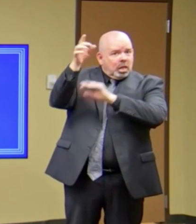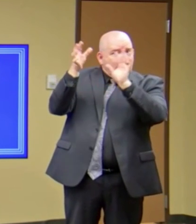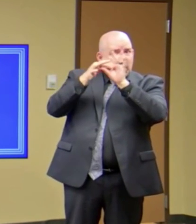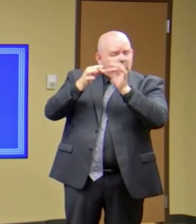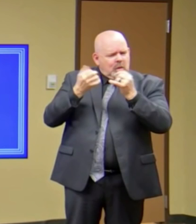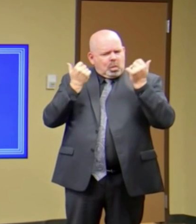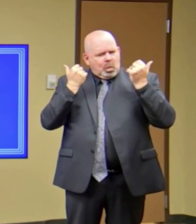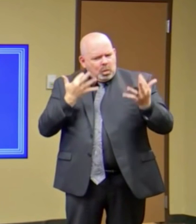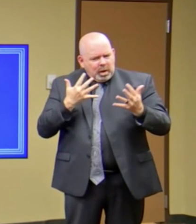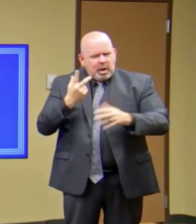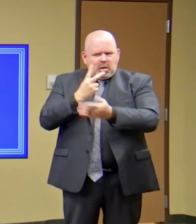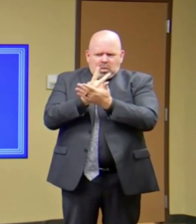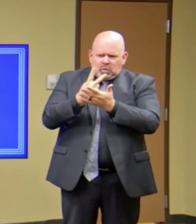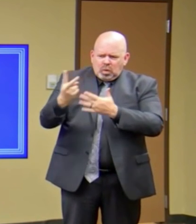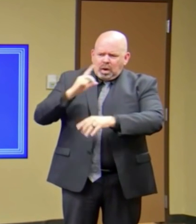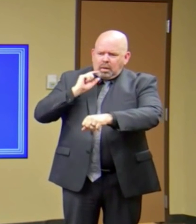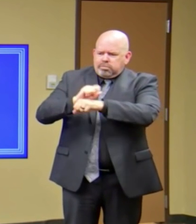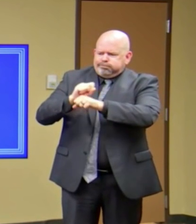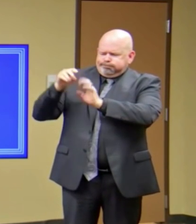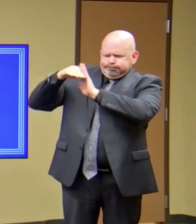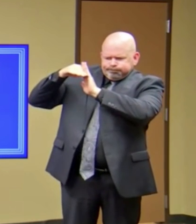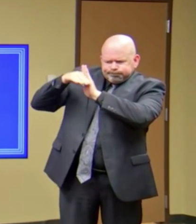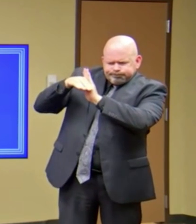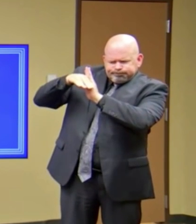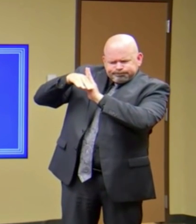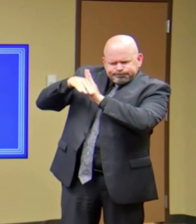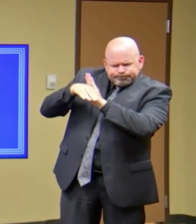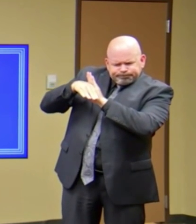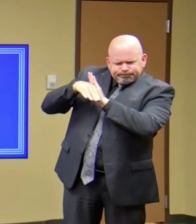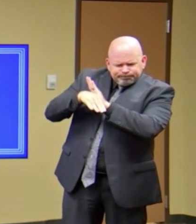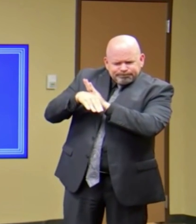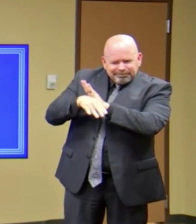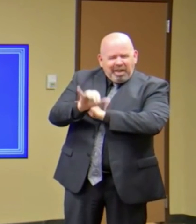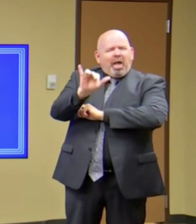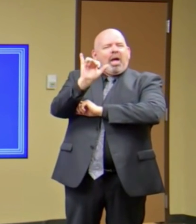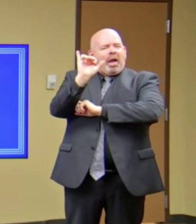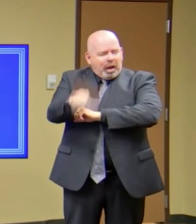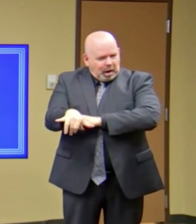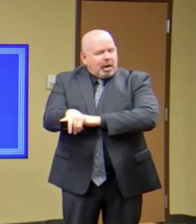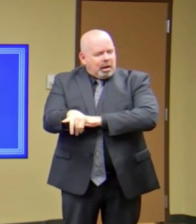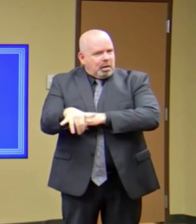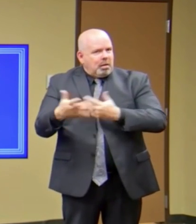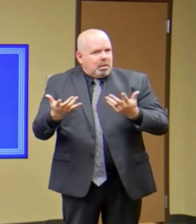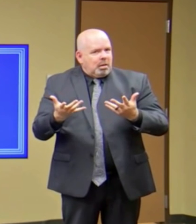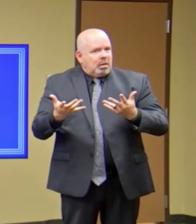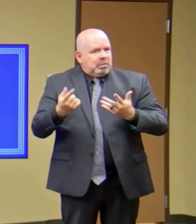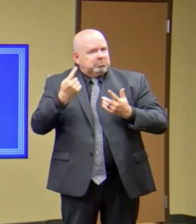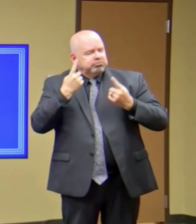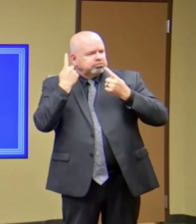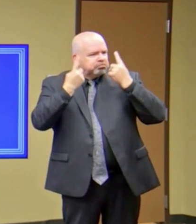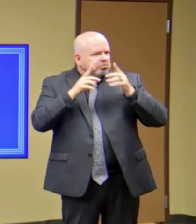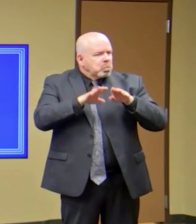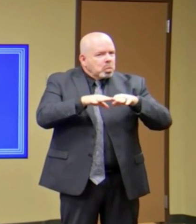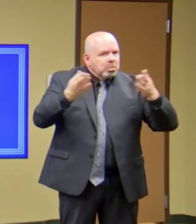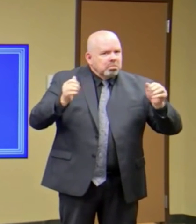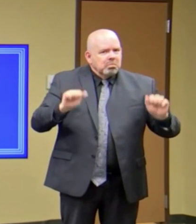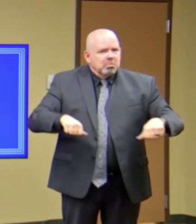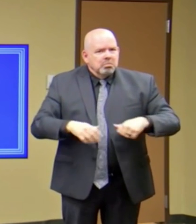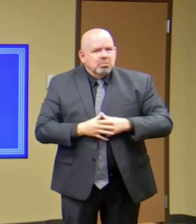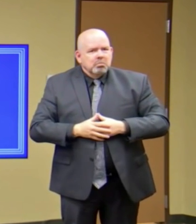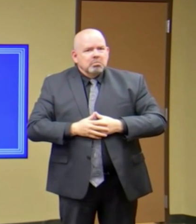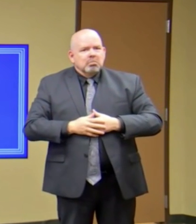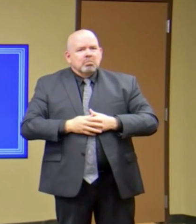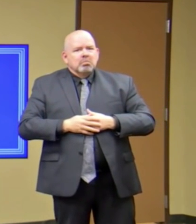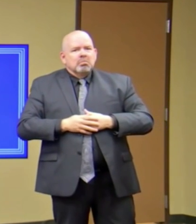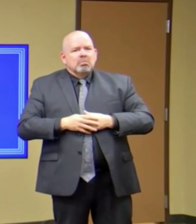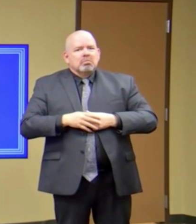and the CDC says you need before you loosen up the restrictions. And I'm not telling you this to second-guess the governor. I'm telling